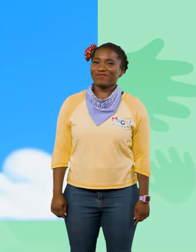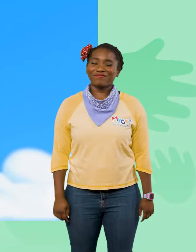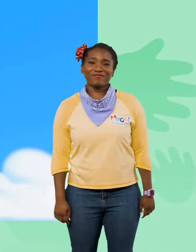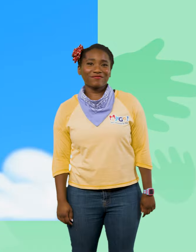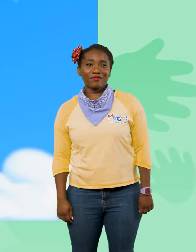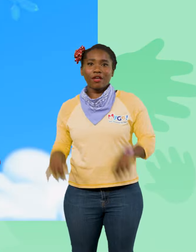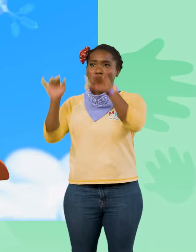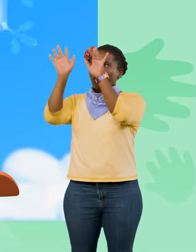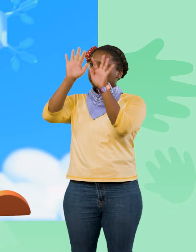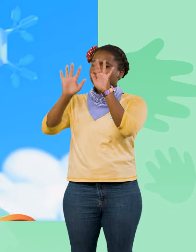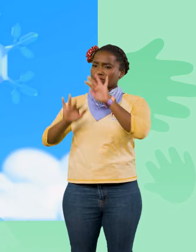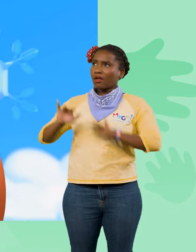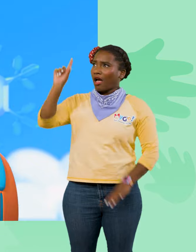Look at that snowflake.